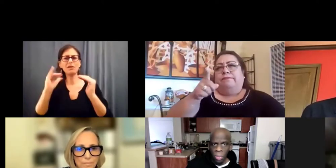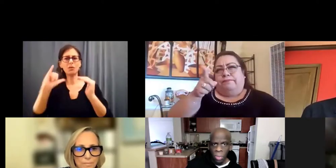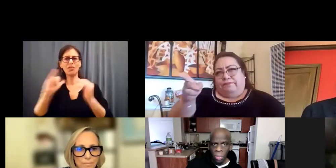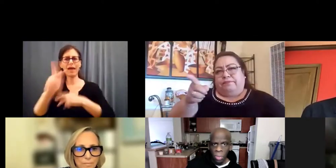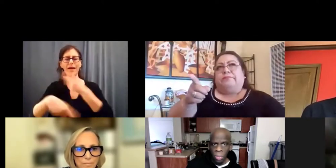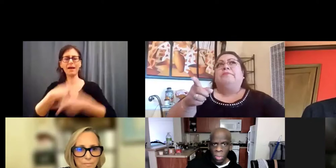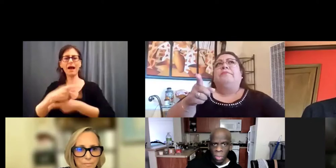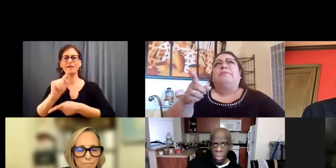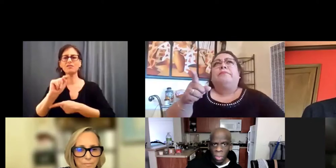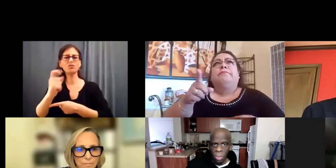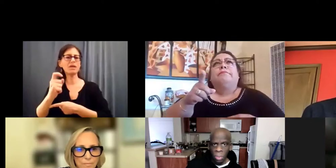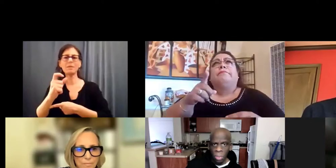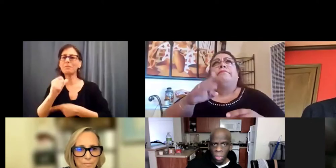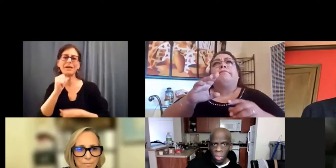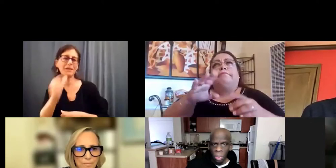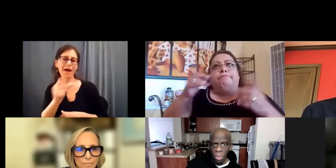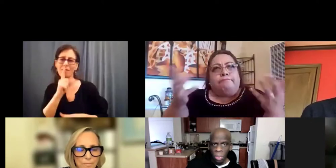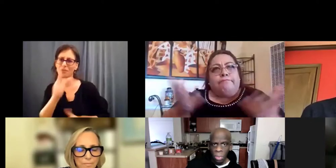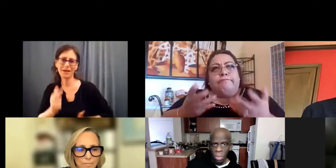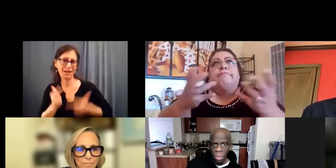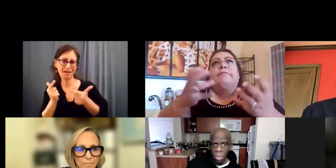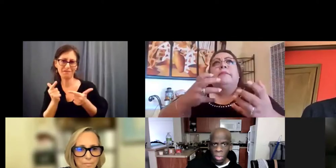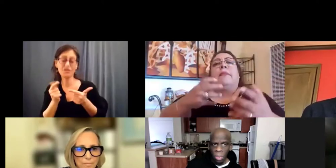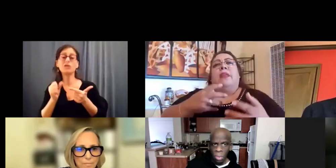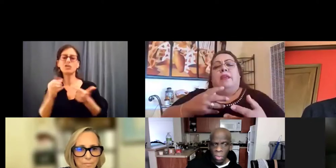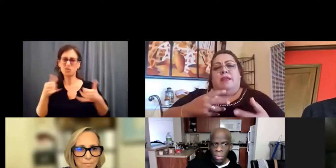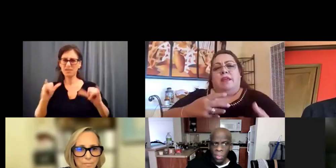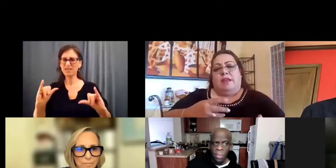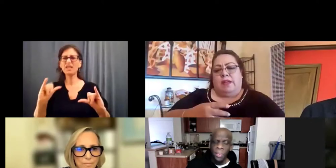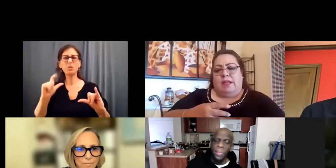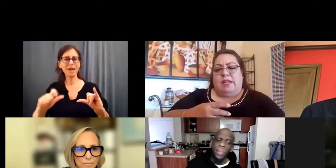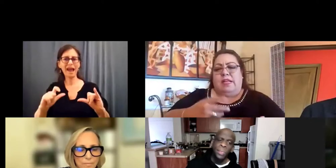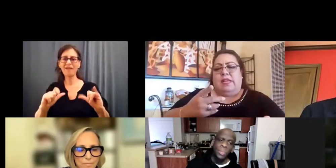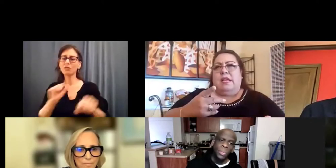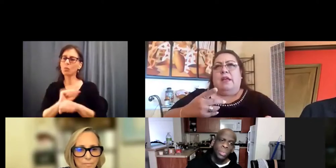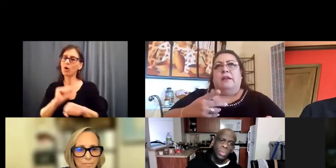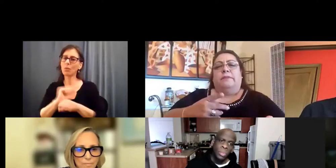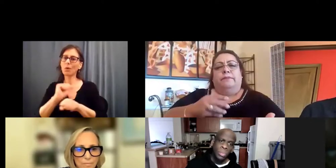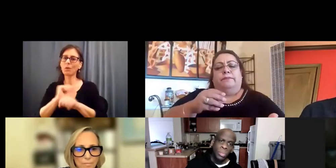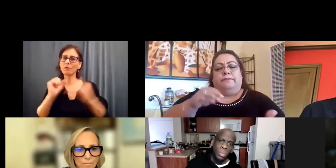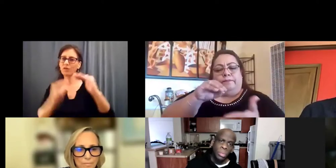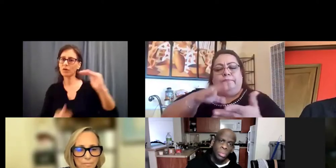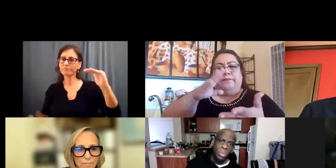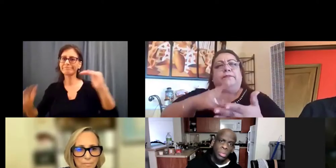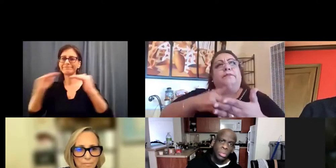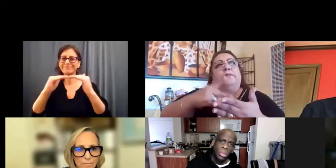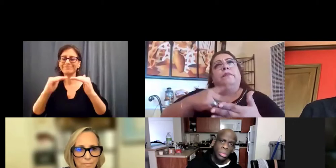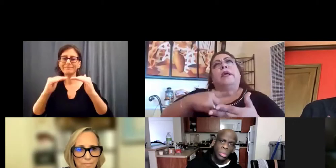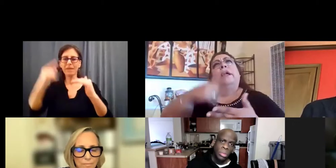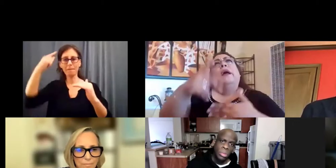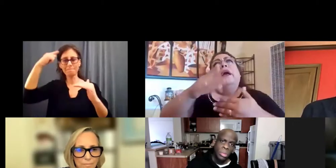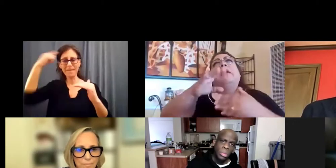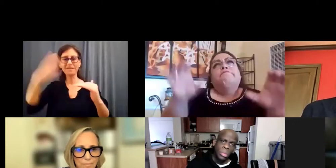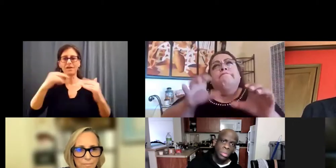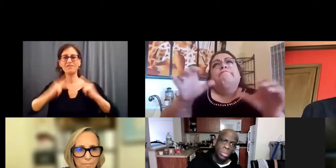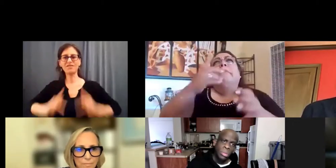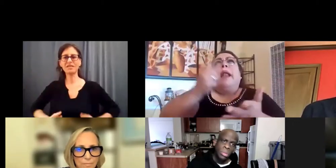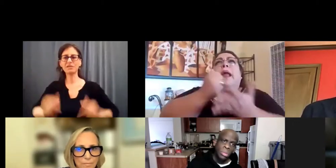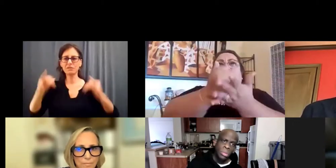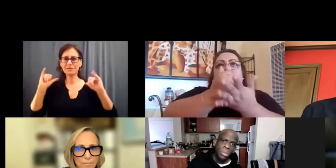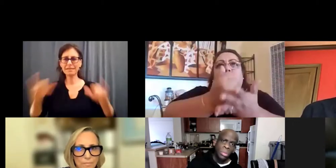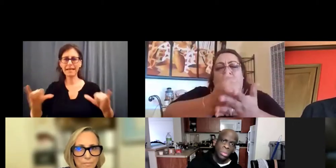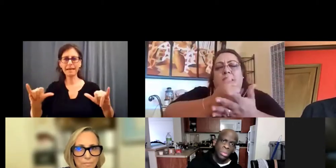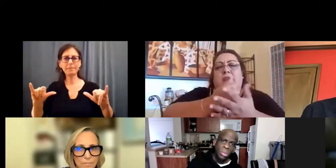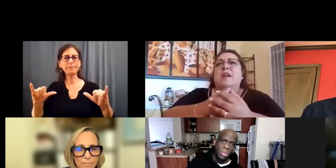but it's not in reality. And so we still have a long way to go. And that's kind of why I did the